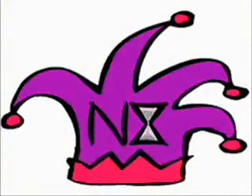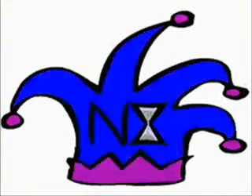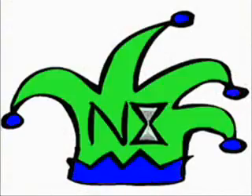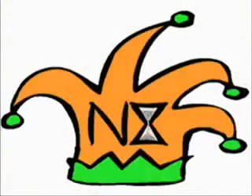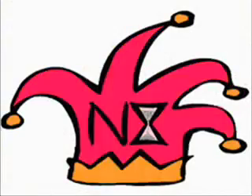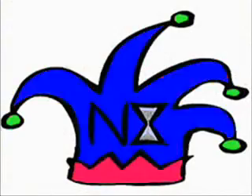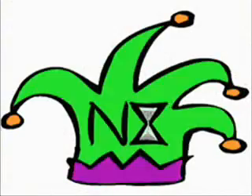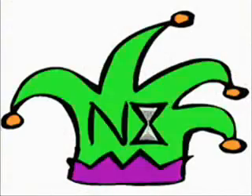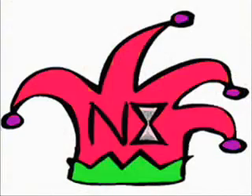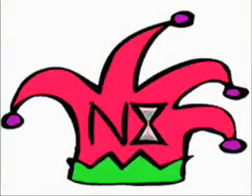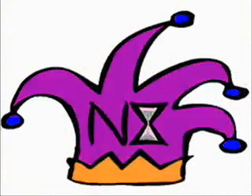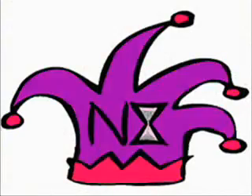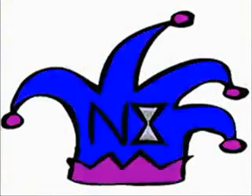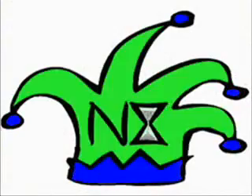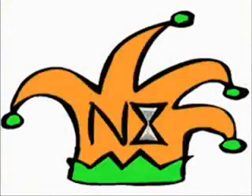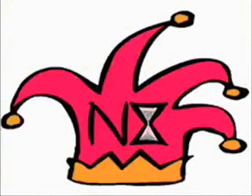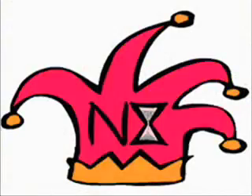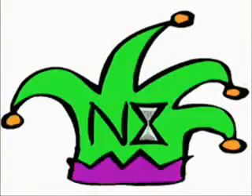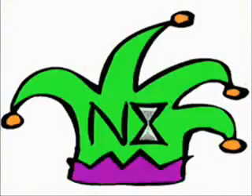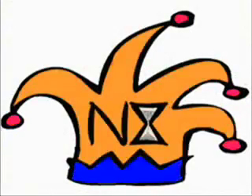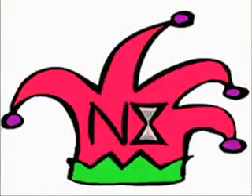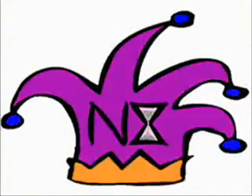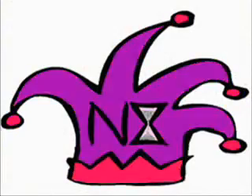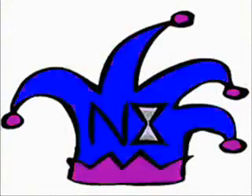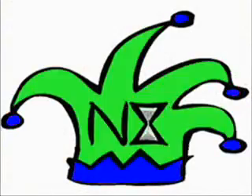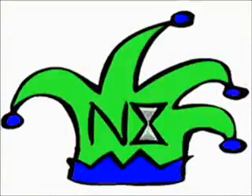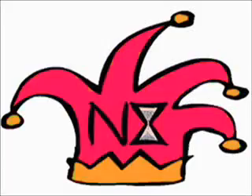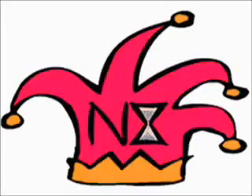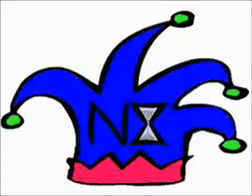Beautiful! The fish scaling decal on the side just really makes it!